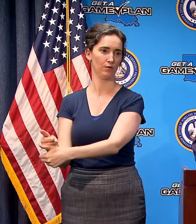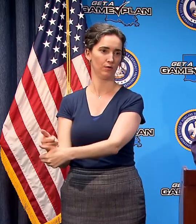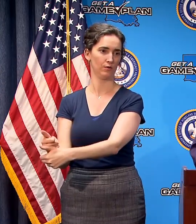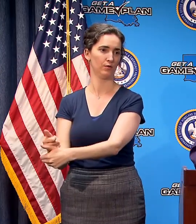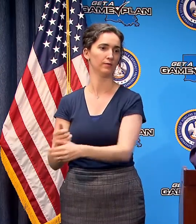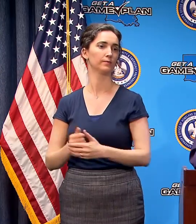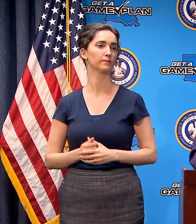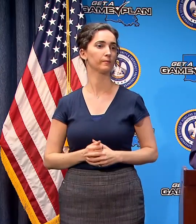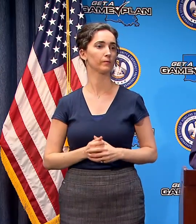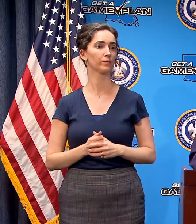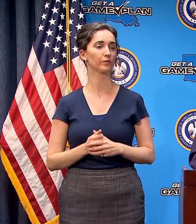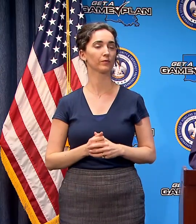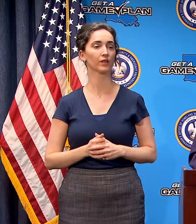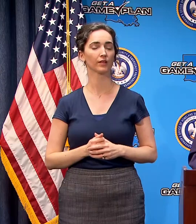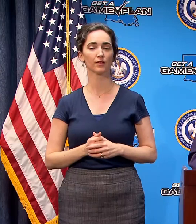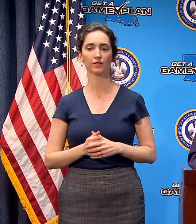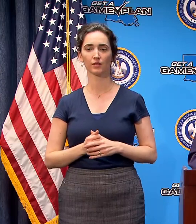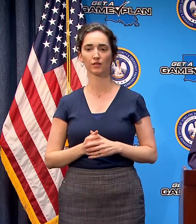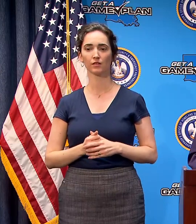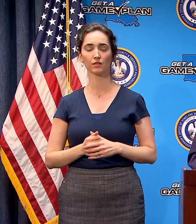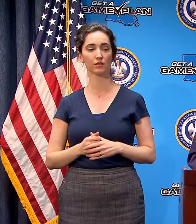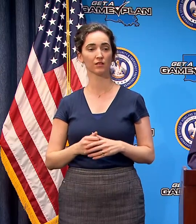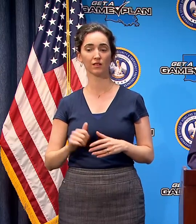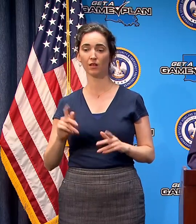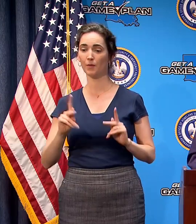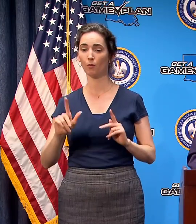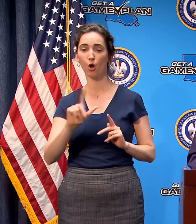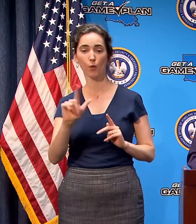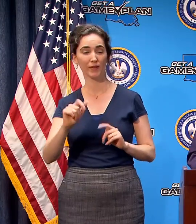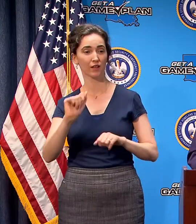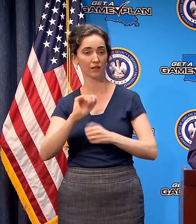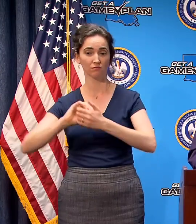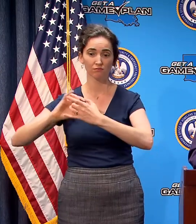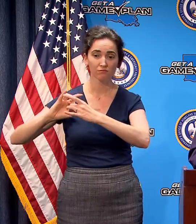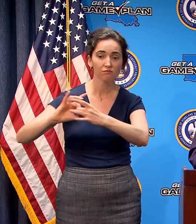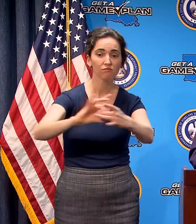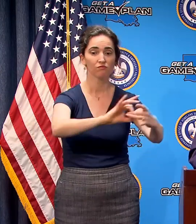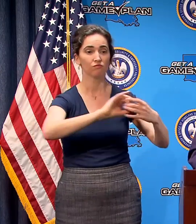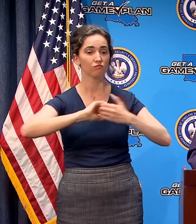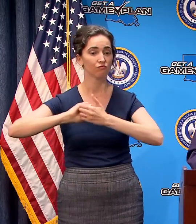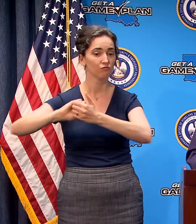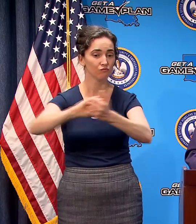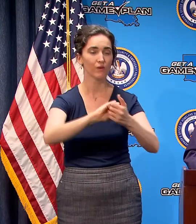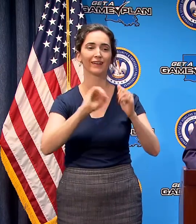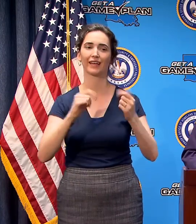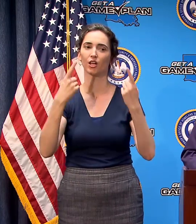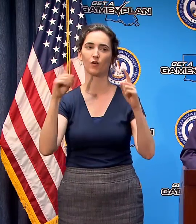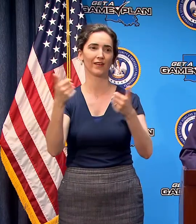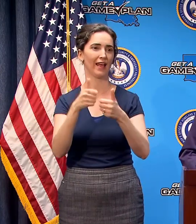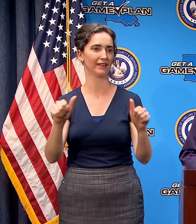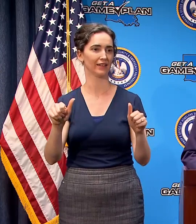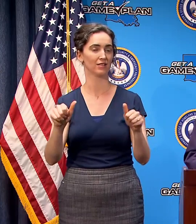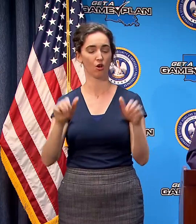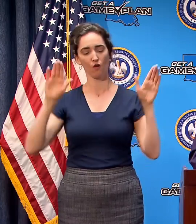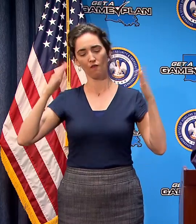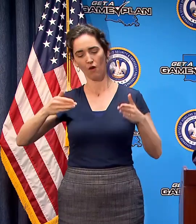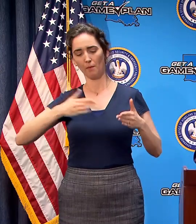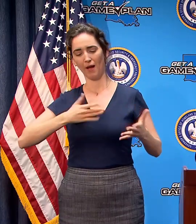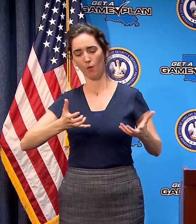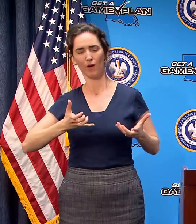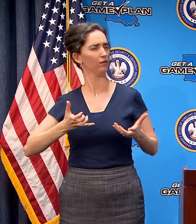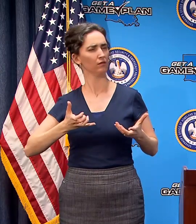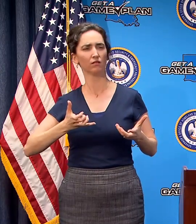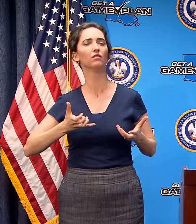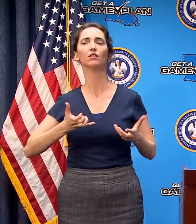there's nothing that we as Louisianans cannot accomplish if we work together so let's be selfless let's be good